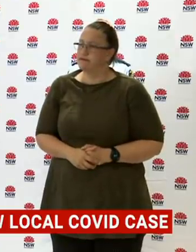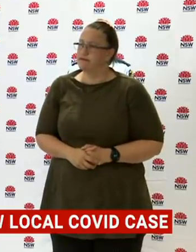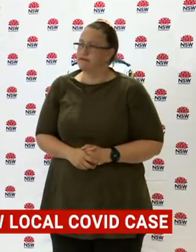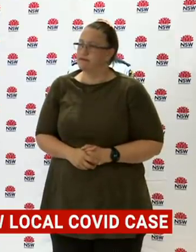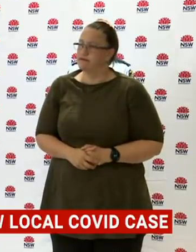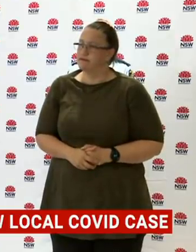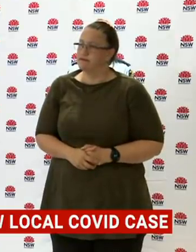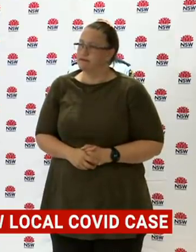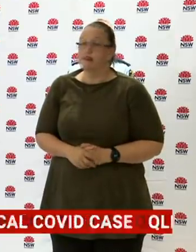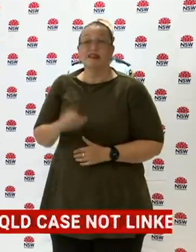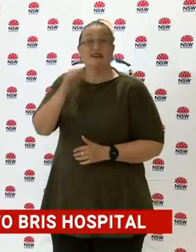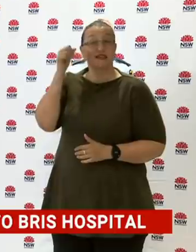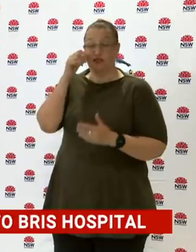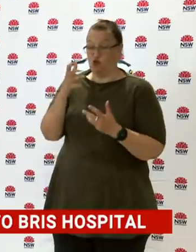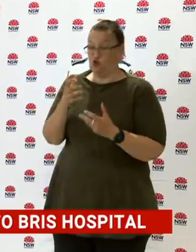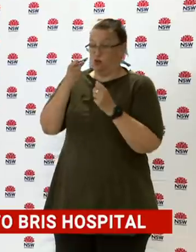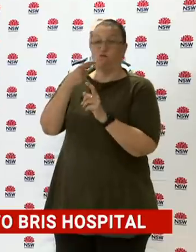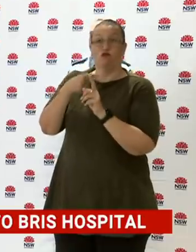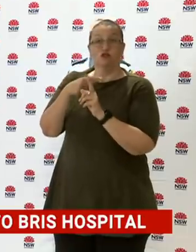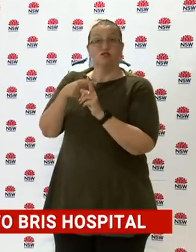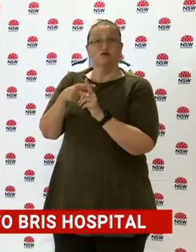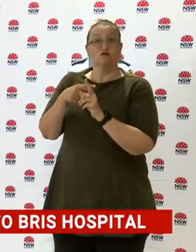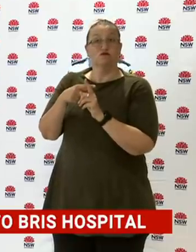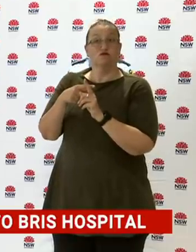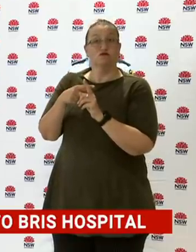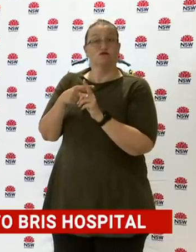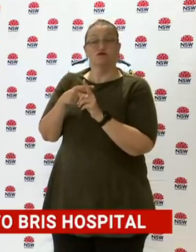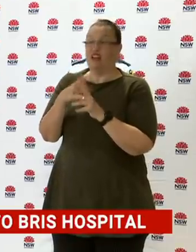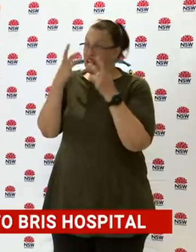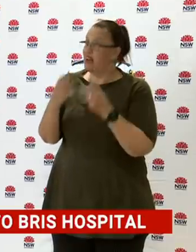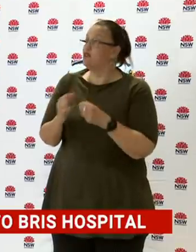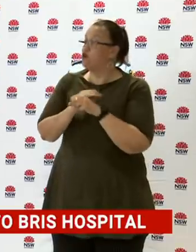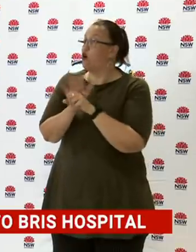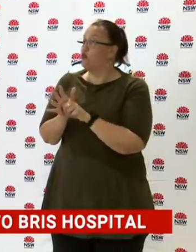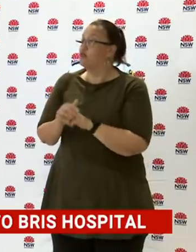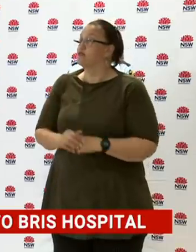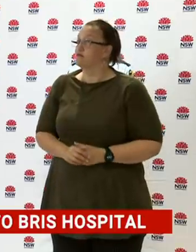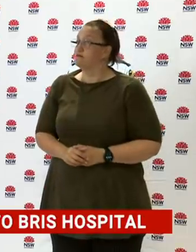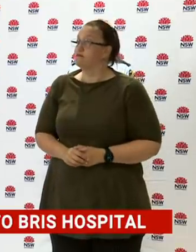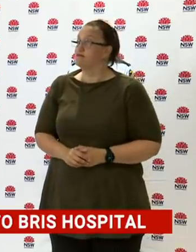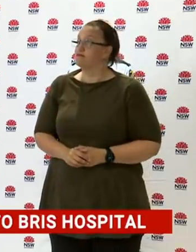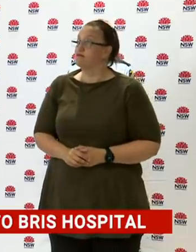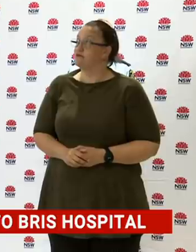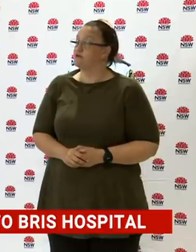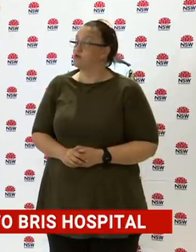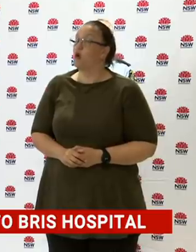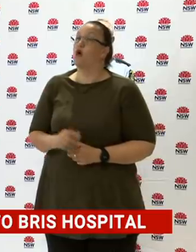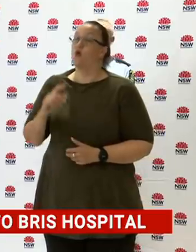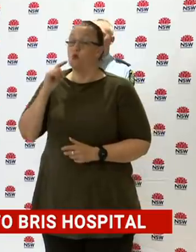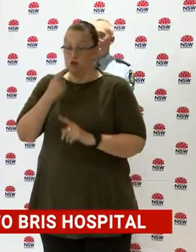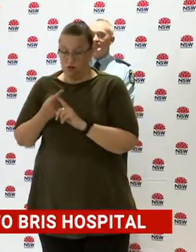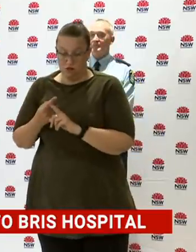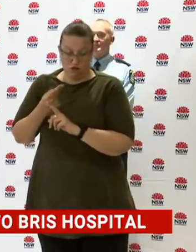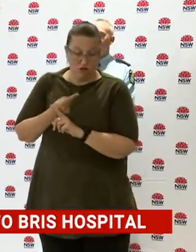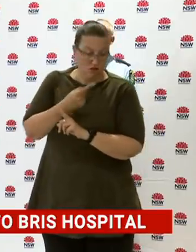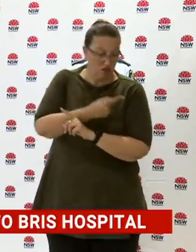So he tested positive yesterday. Normally, we would go back to about the 11th, so a couple of days before that, in